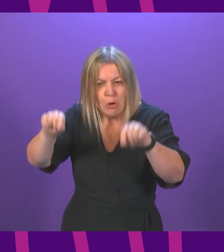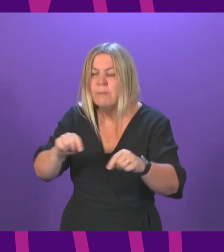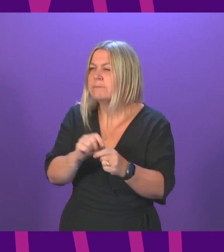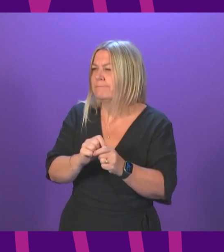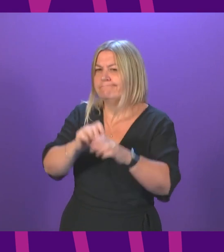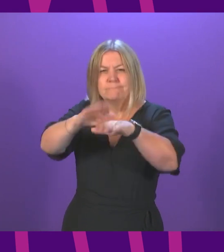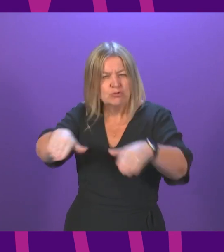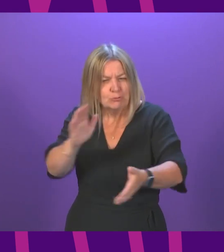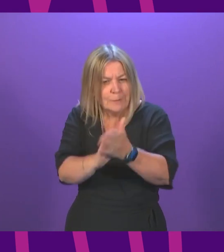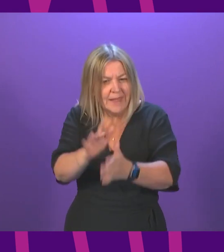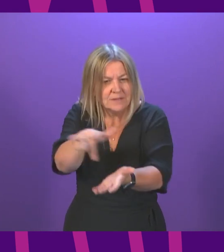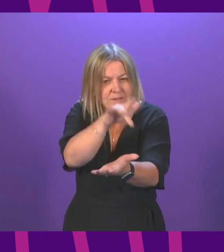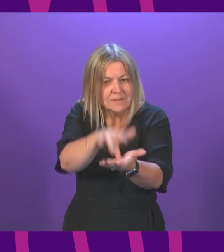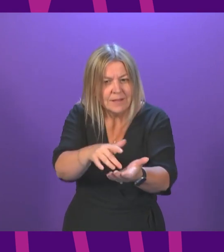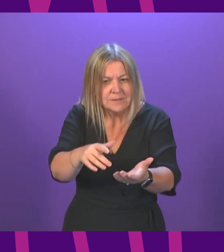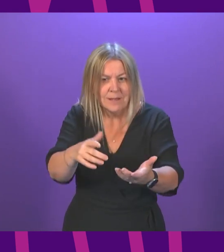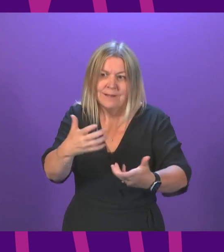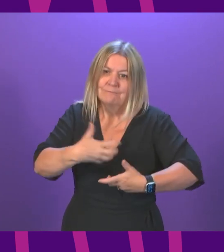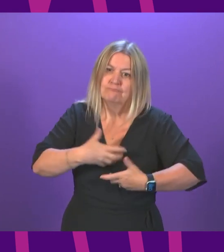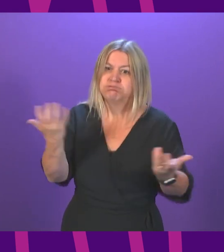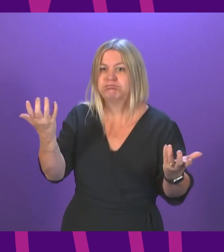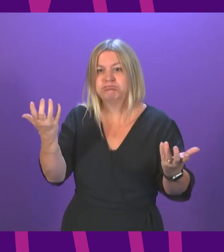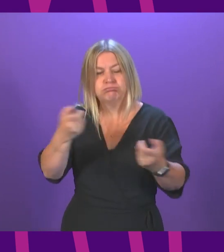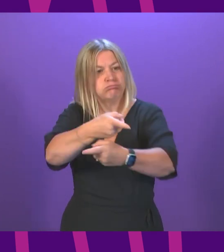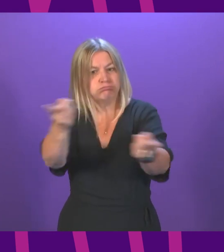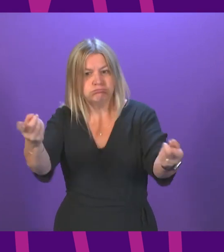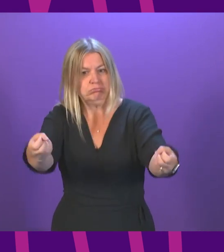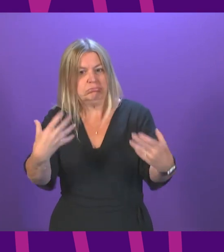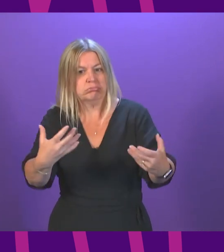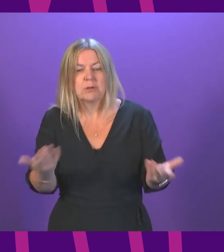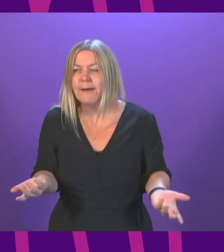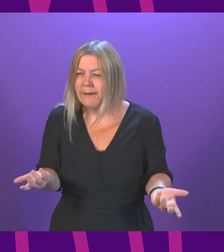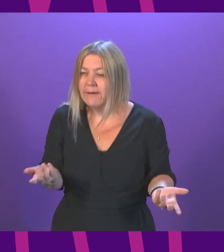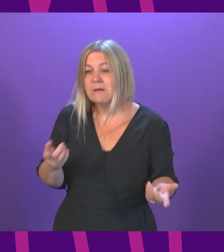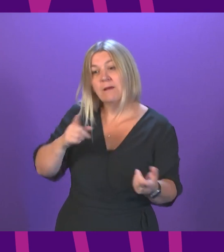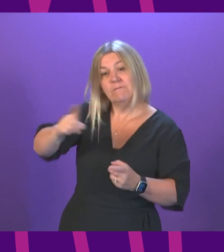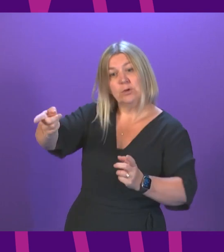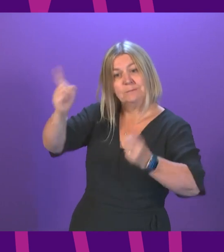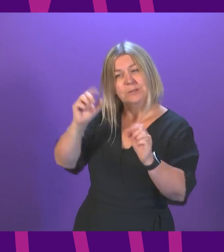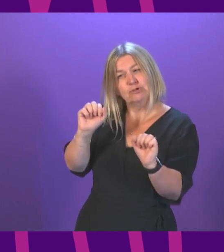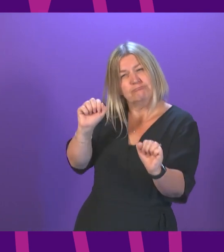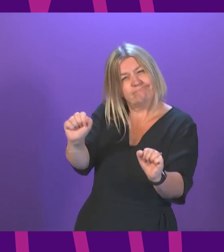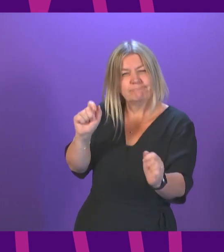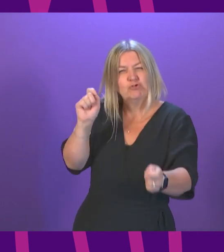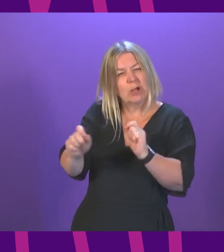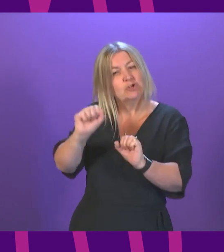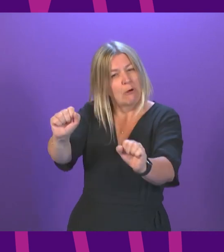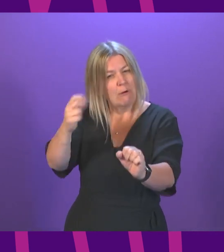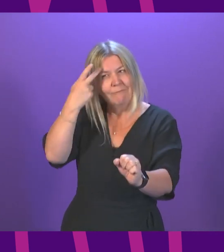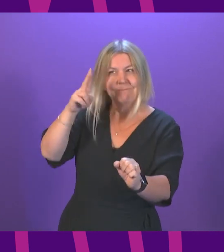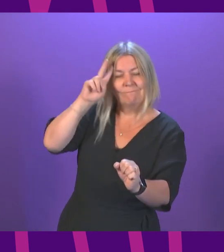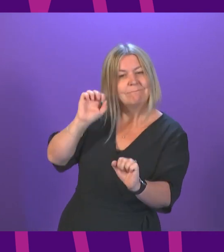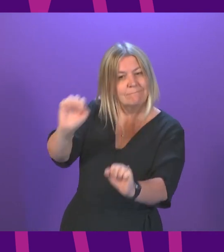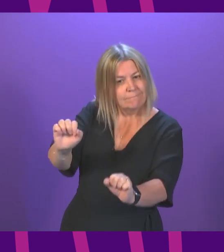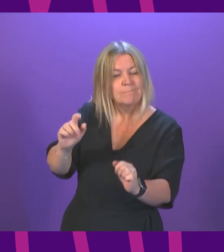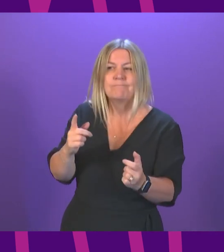more all speaking out and expressing frustration. So will the First Minister change your approach, engage and listen to them and have a